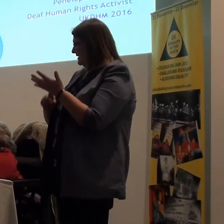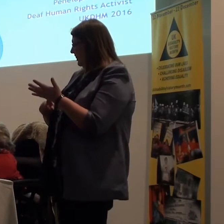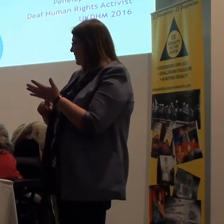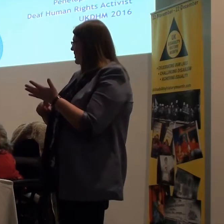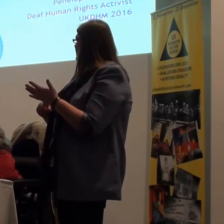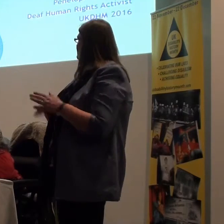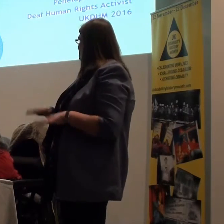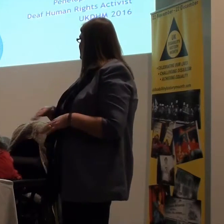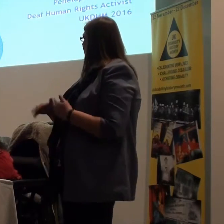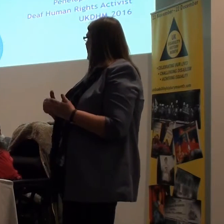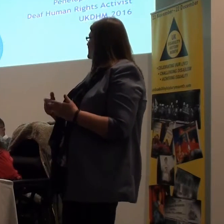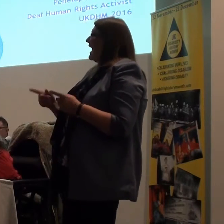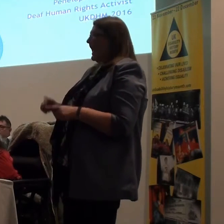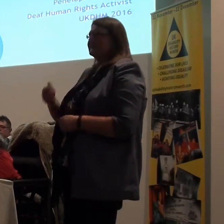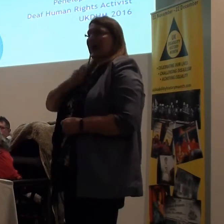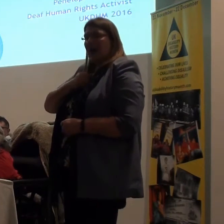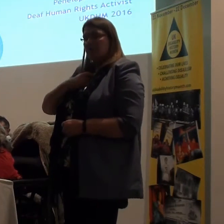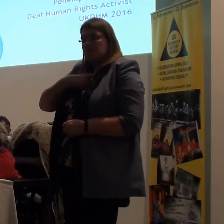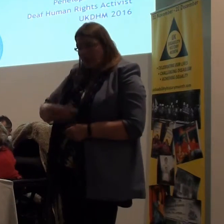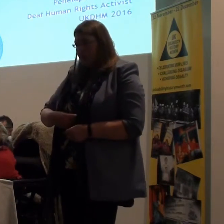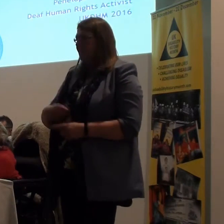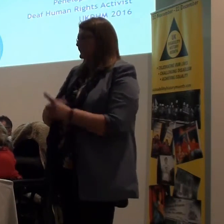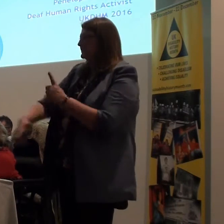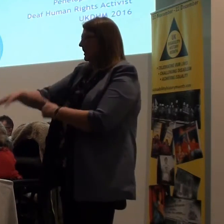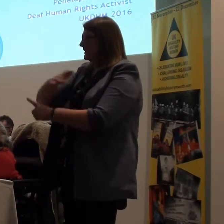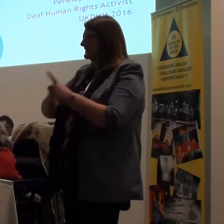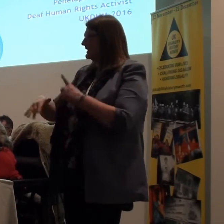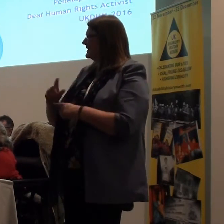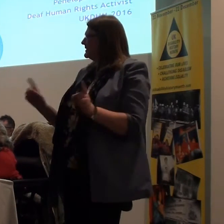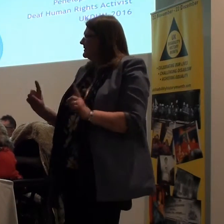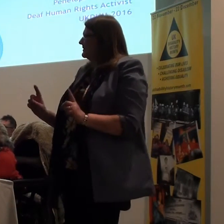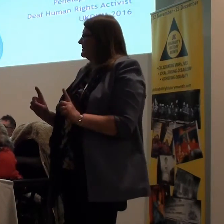And looking at BSL sign language. And the role in society.